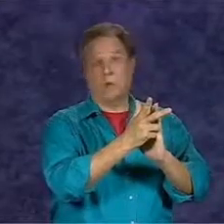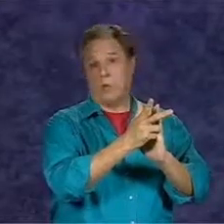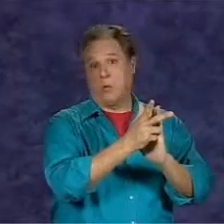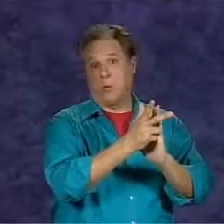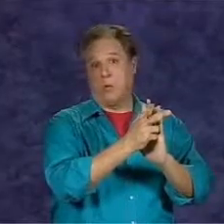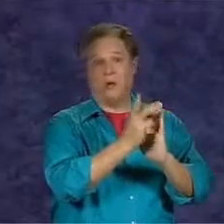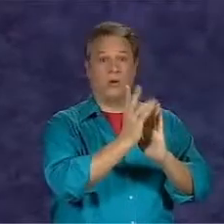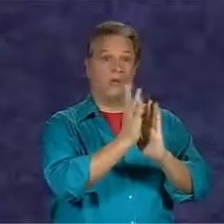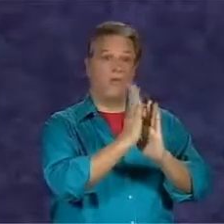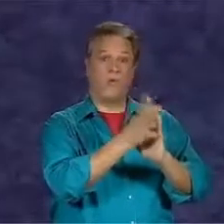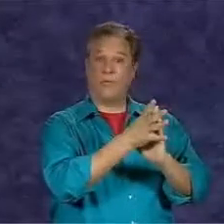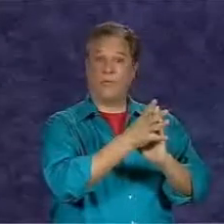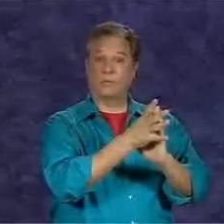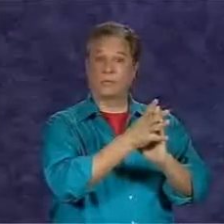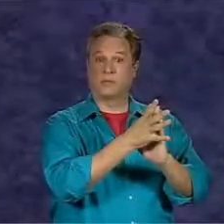or 4 minutes.